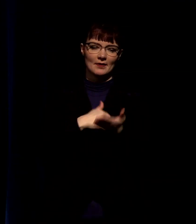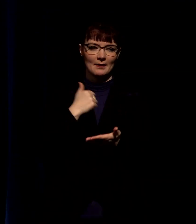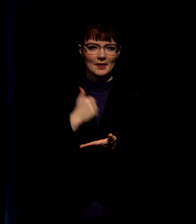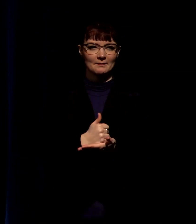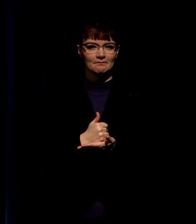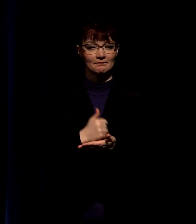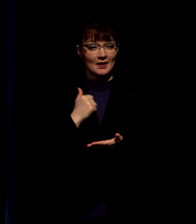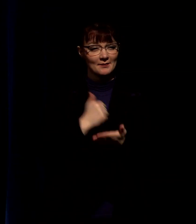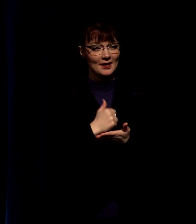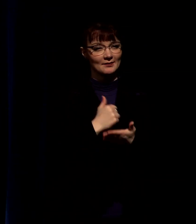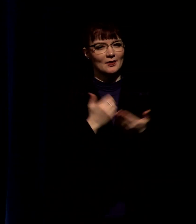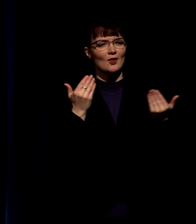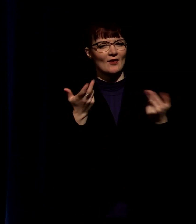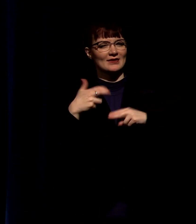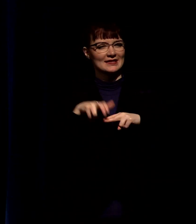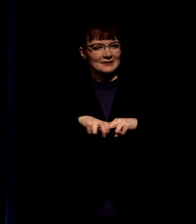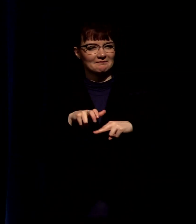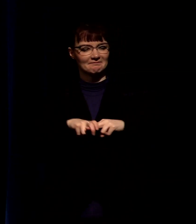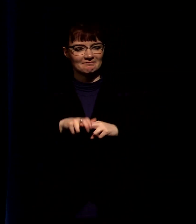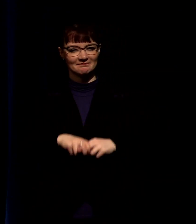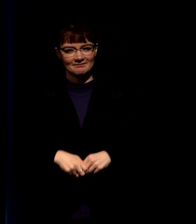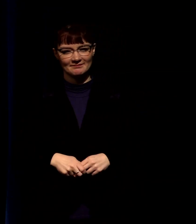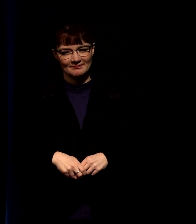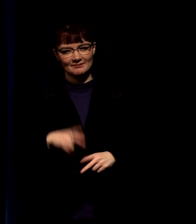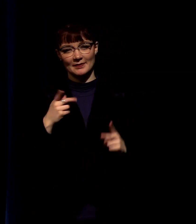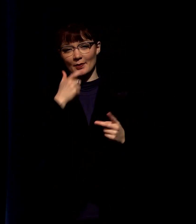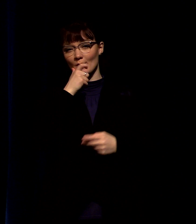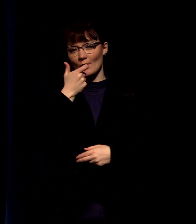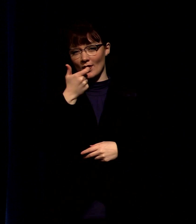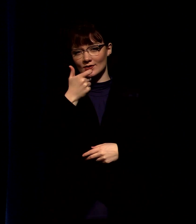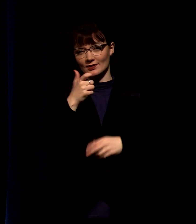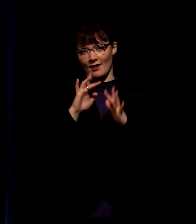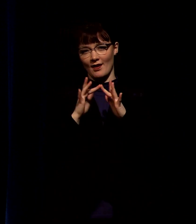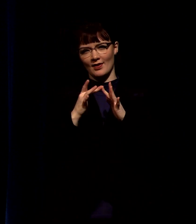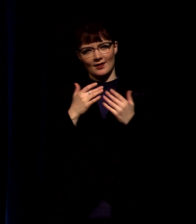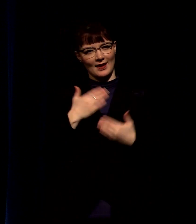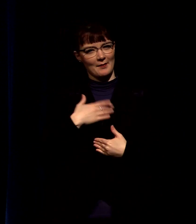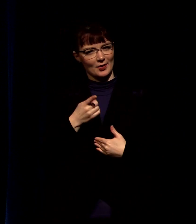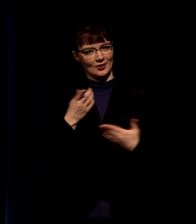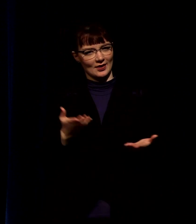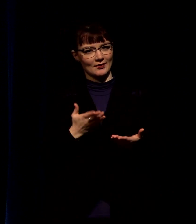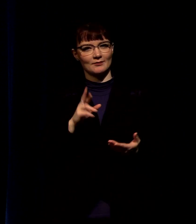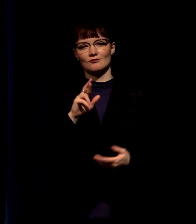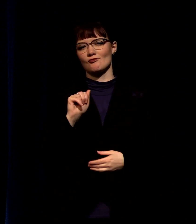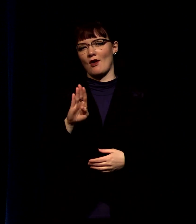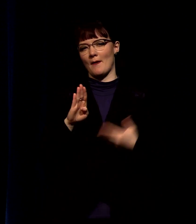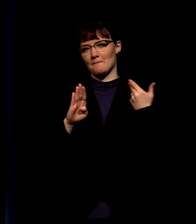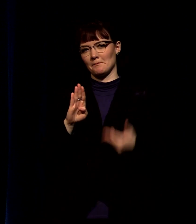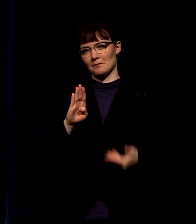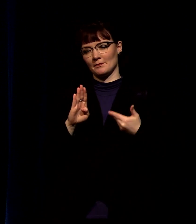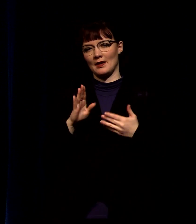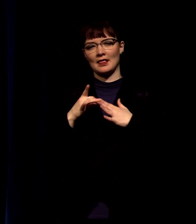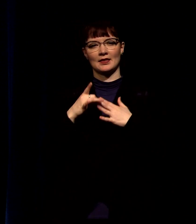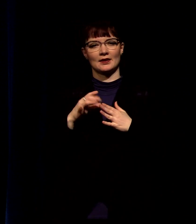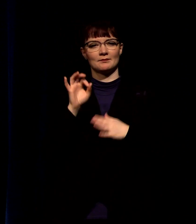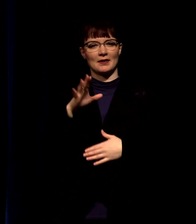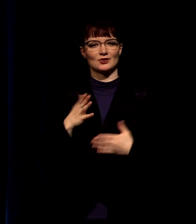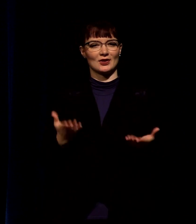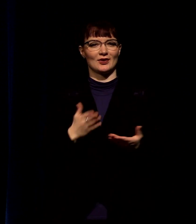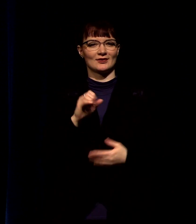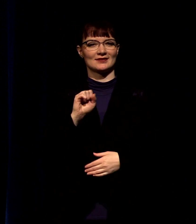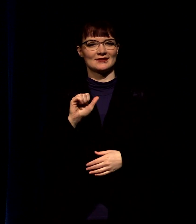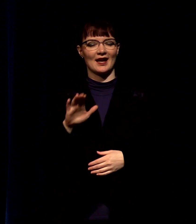amen church family you can go ahead and have a seat to those of you joining us on live stream glad you are with us my name is rob i'm the lead pastor here at sam